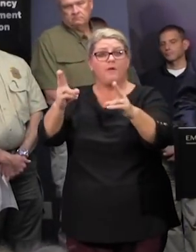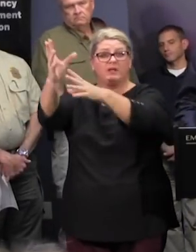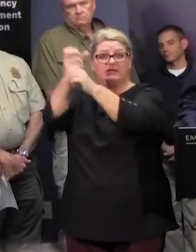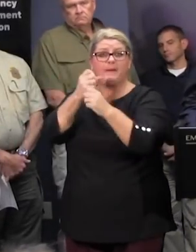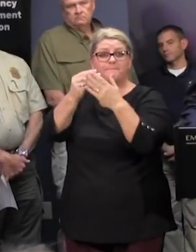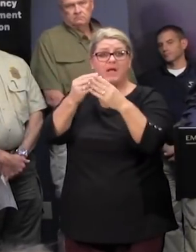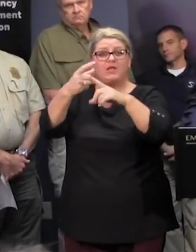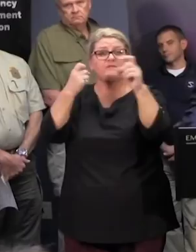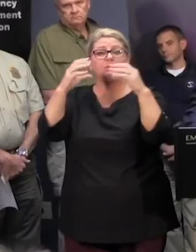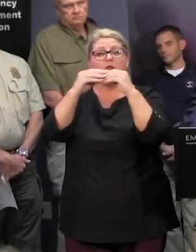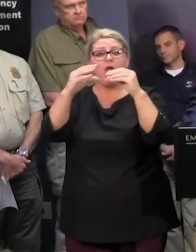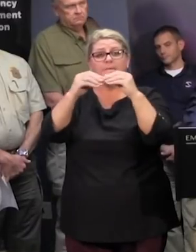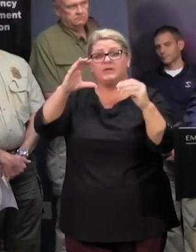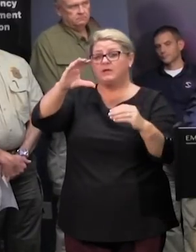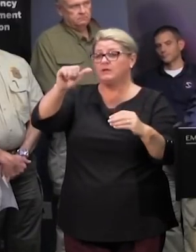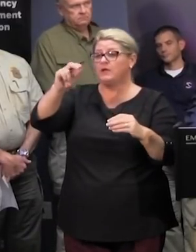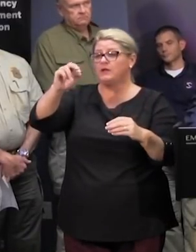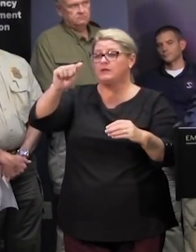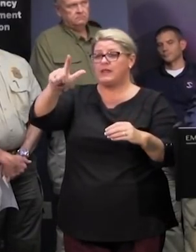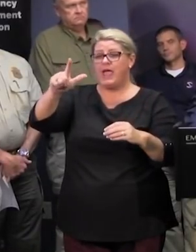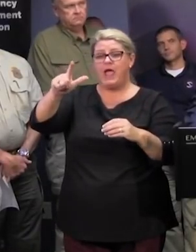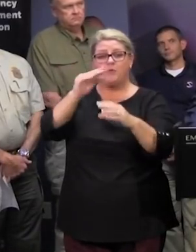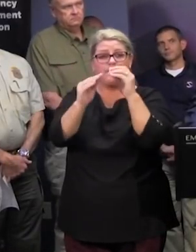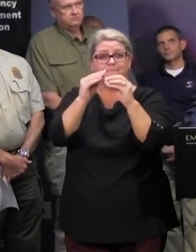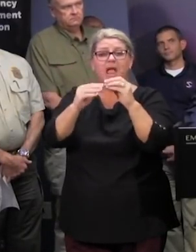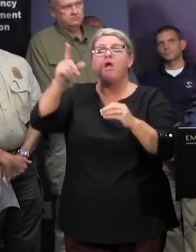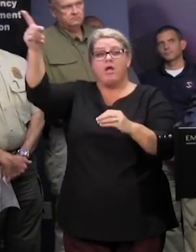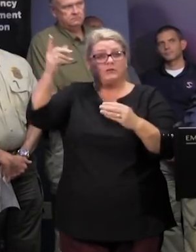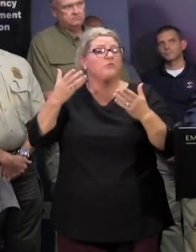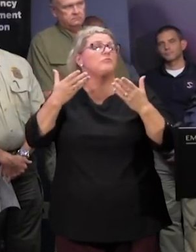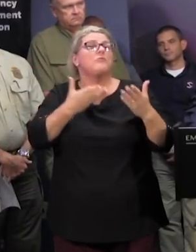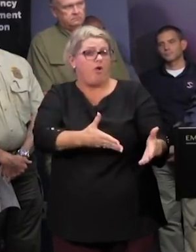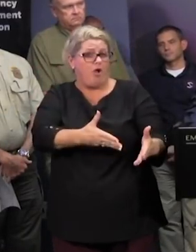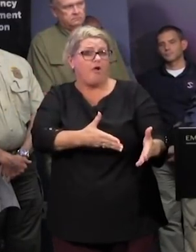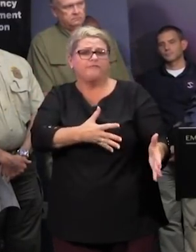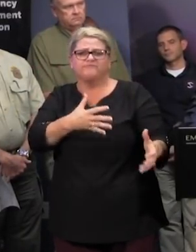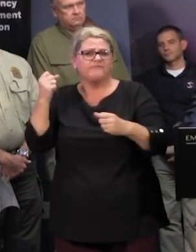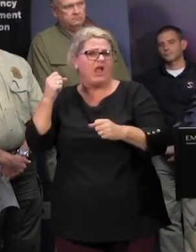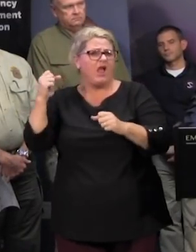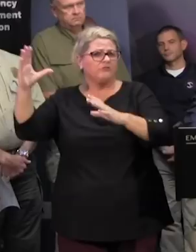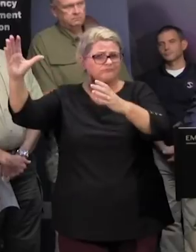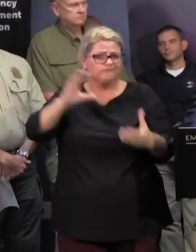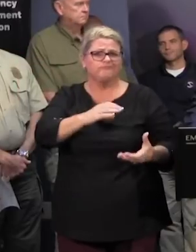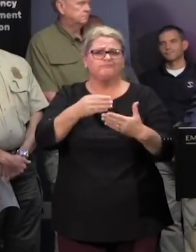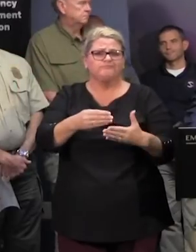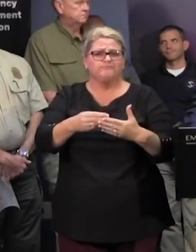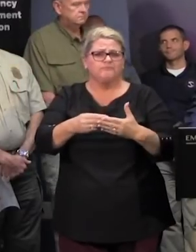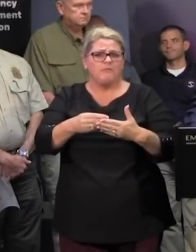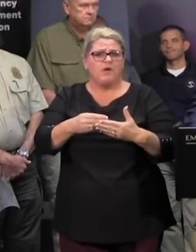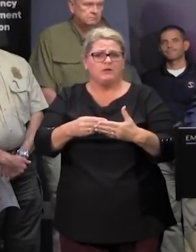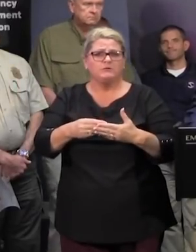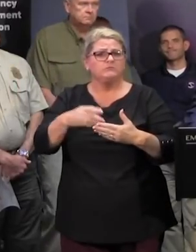repairs if not one i have he he has offered to expedite everything that the federal government can do and that is why we have